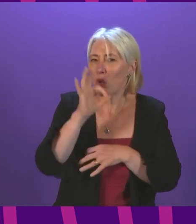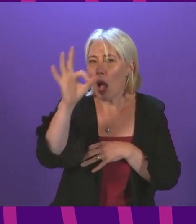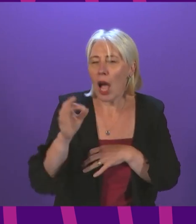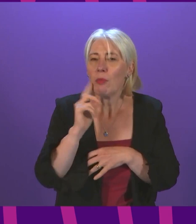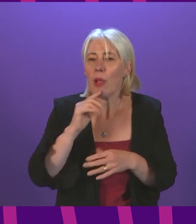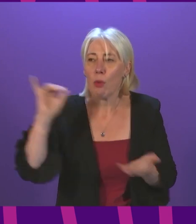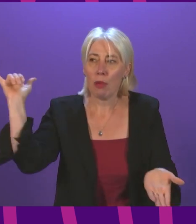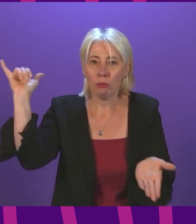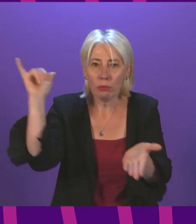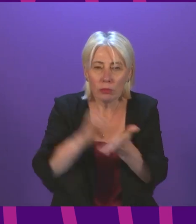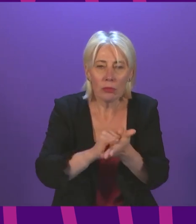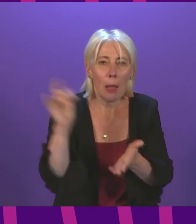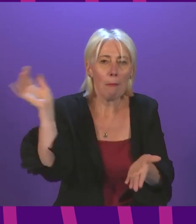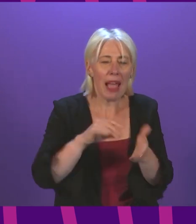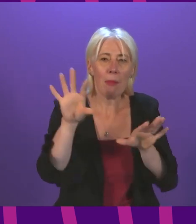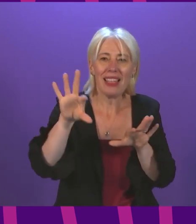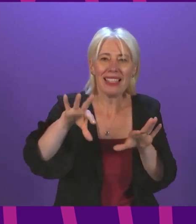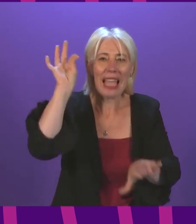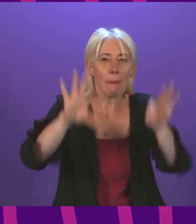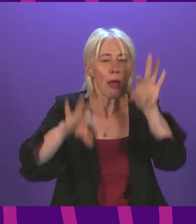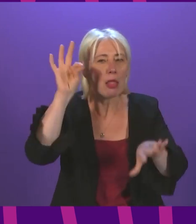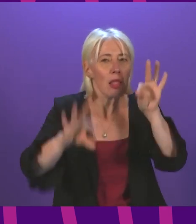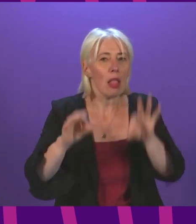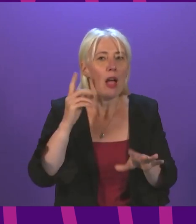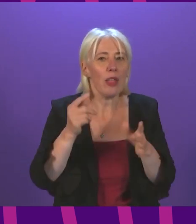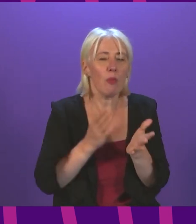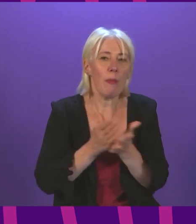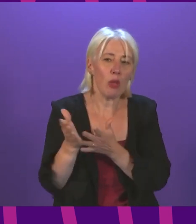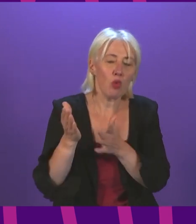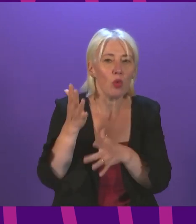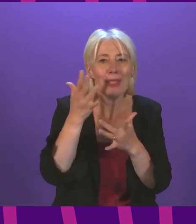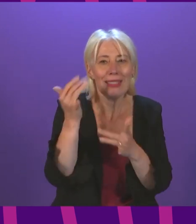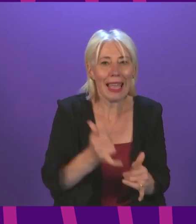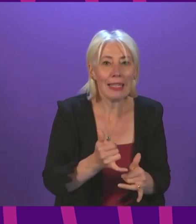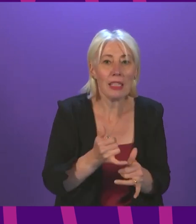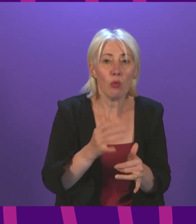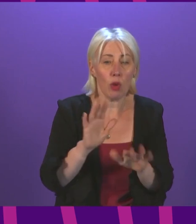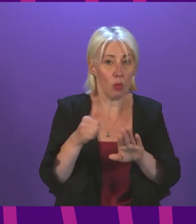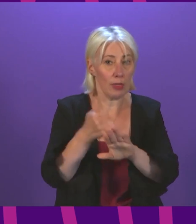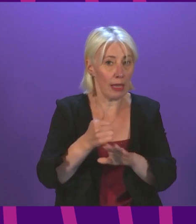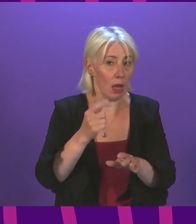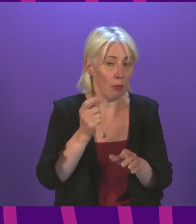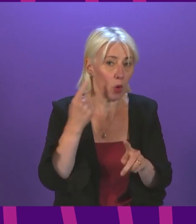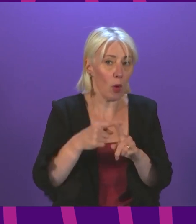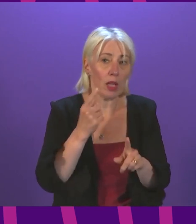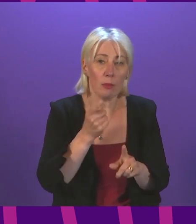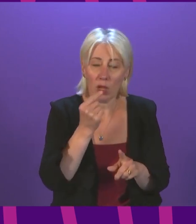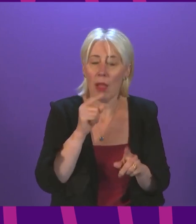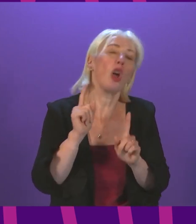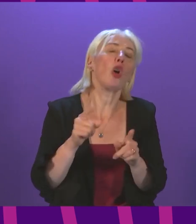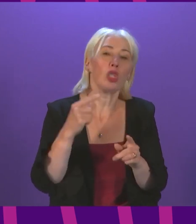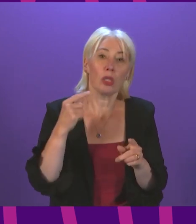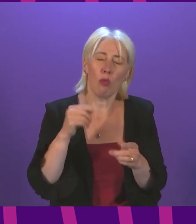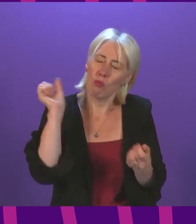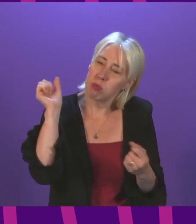who have returned to scotland on a sample basis to take part in testing we will set that out as quickly as possible because it is really important that we